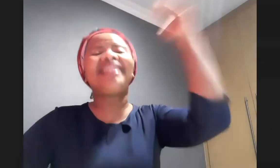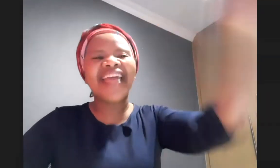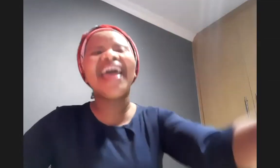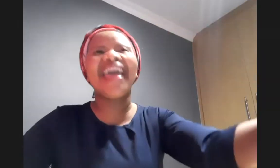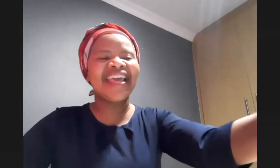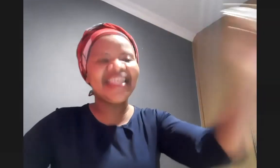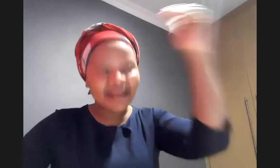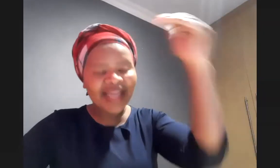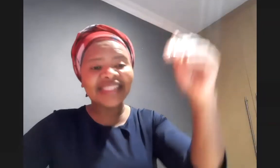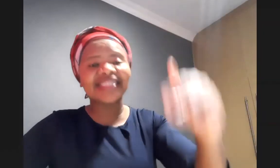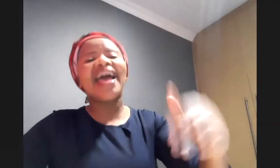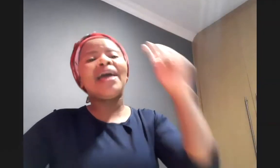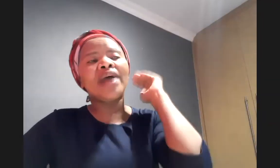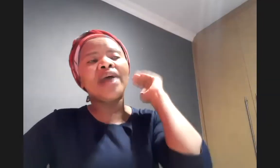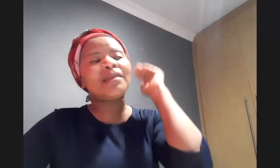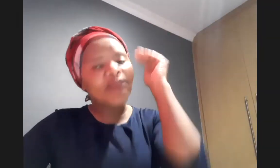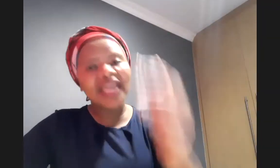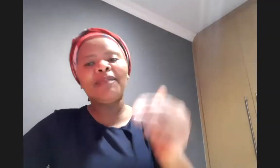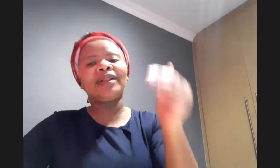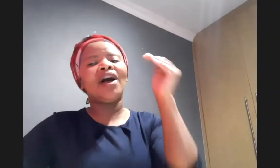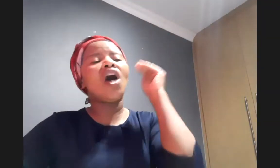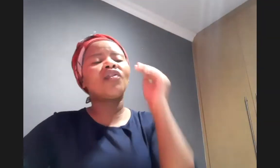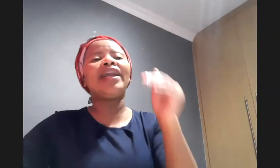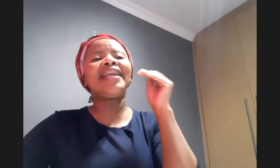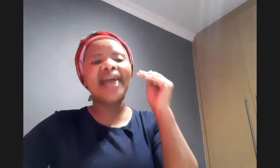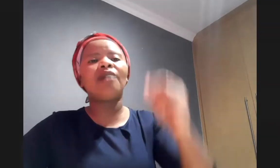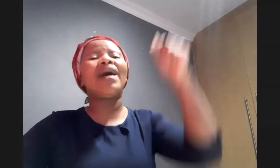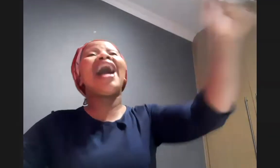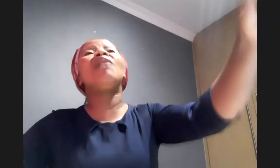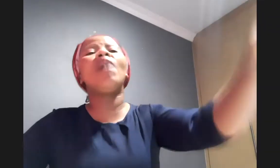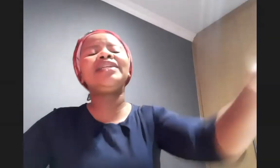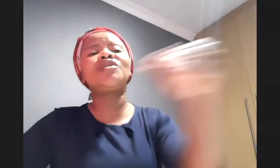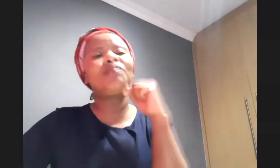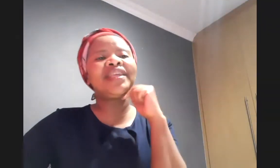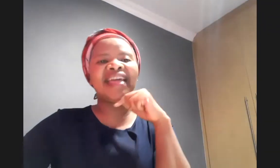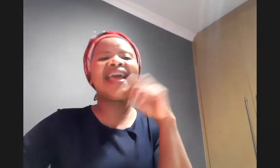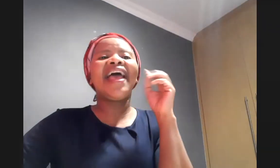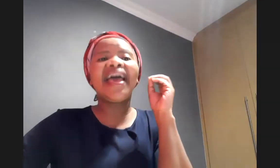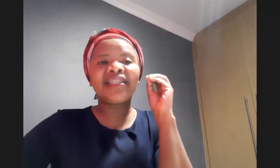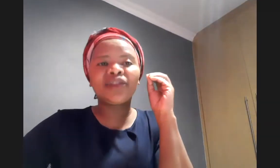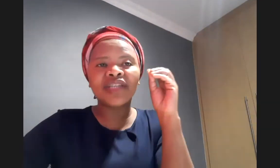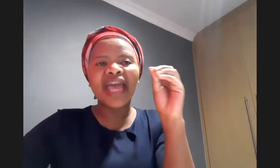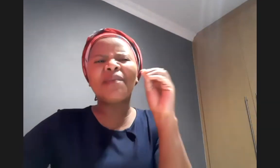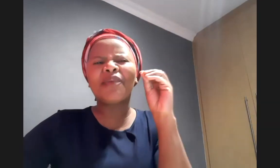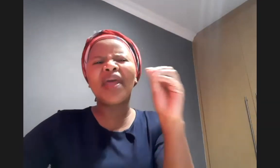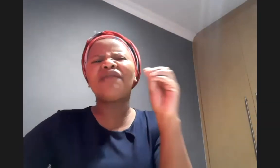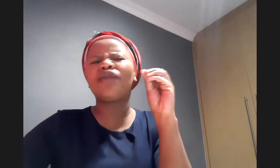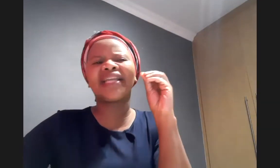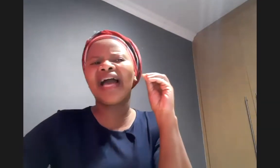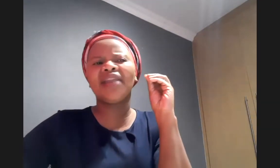there in the places where the people of god need help i want to be there and today we pray for that kind